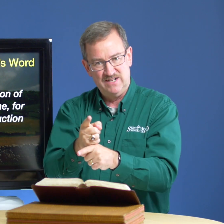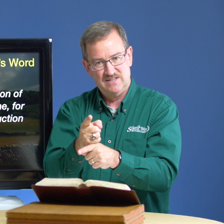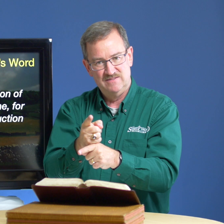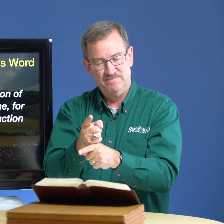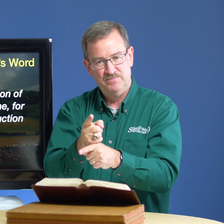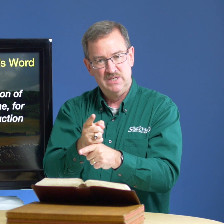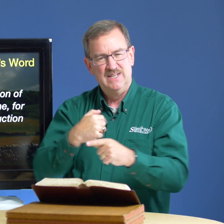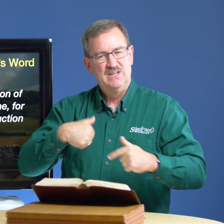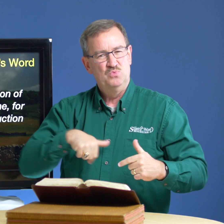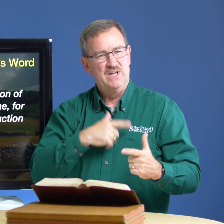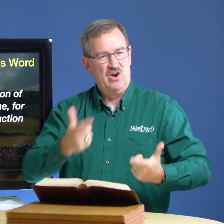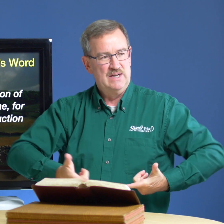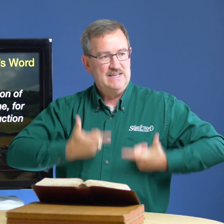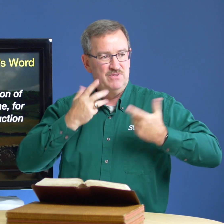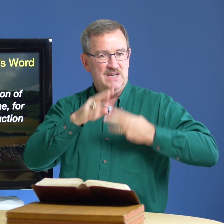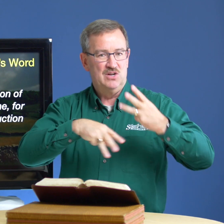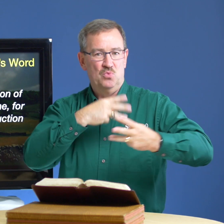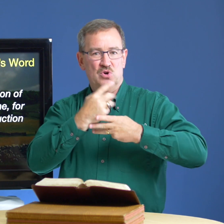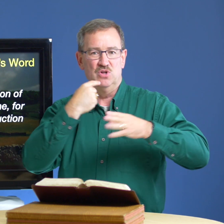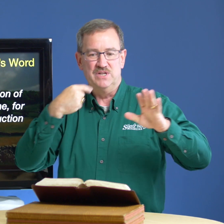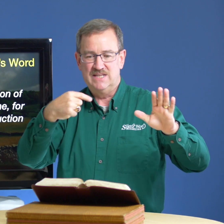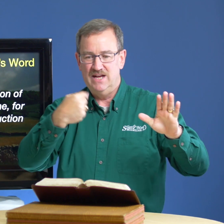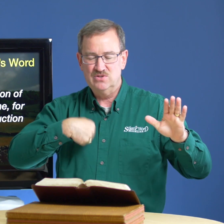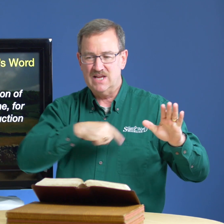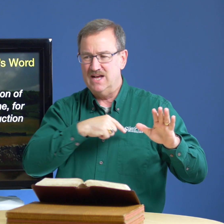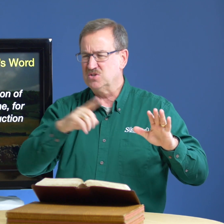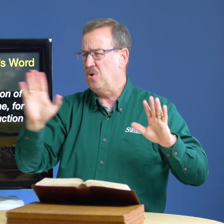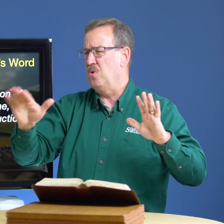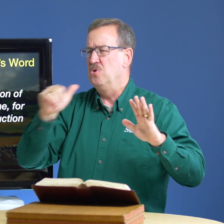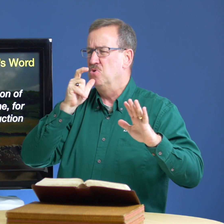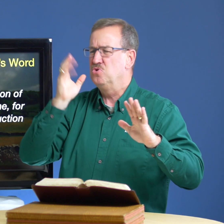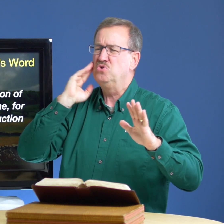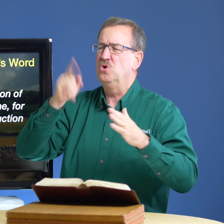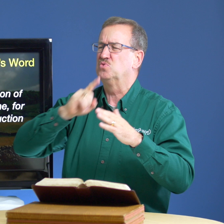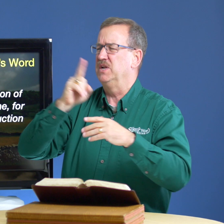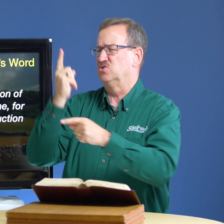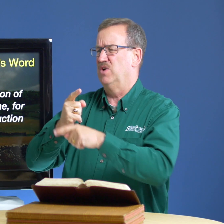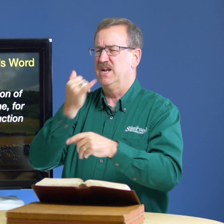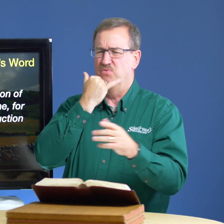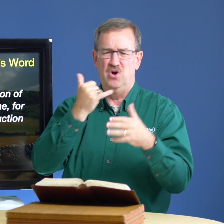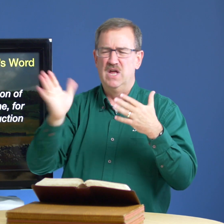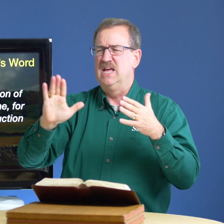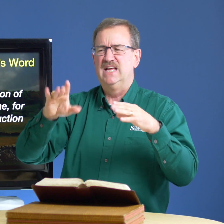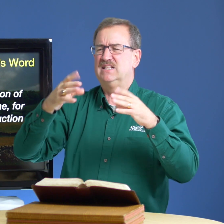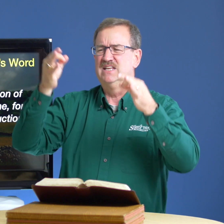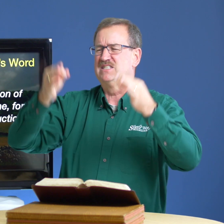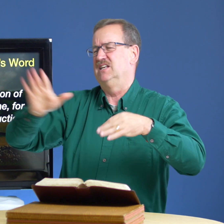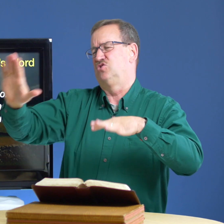we are living in a world that tells us oh who knows what is right and wrong it's it's